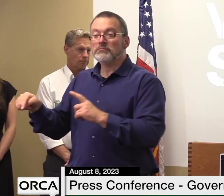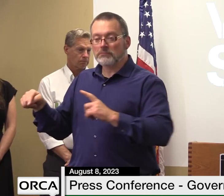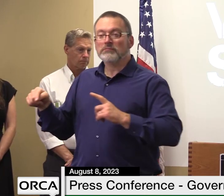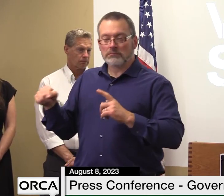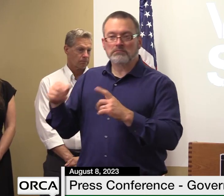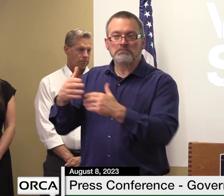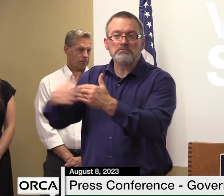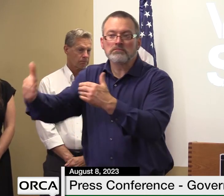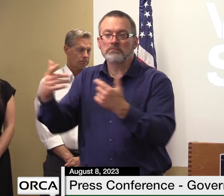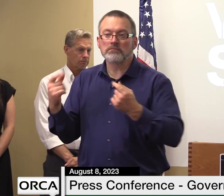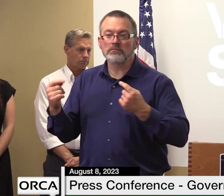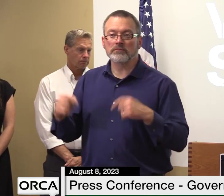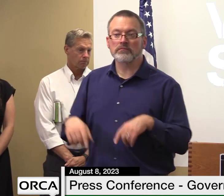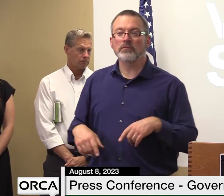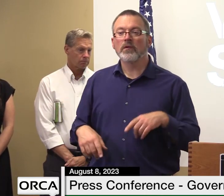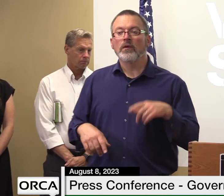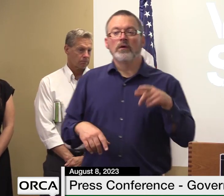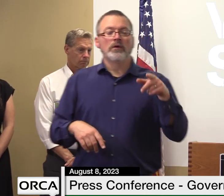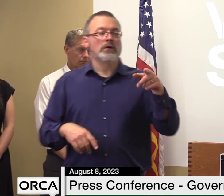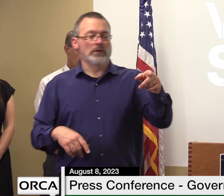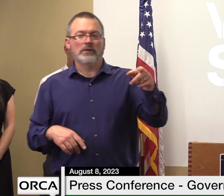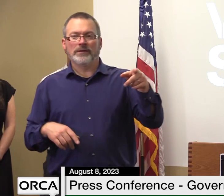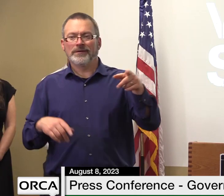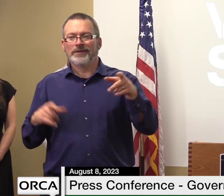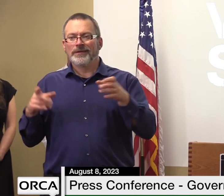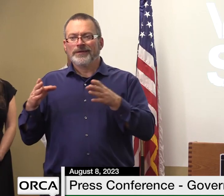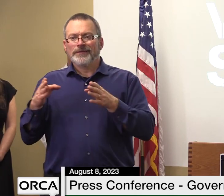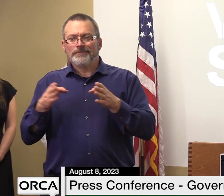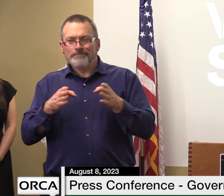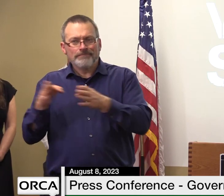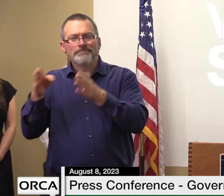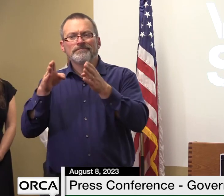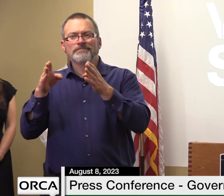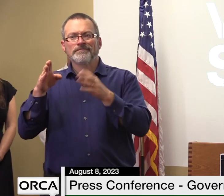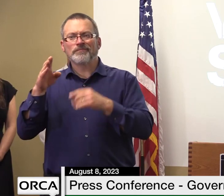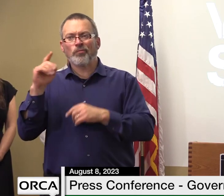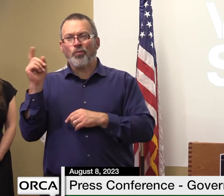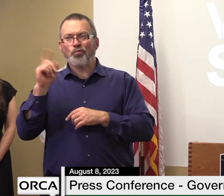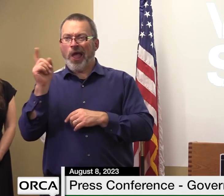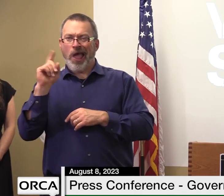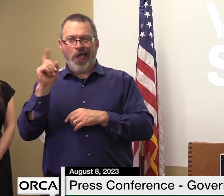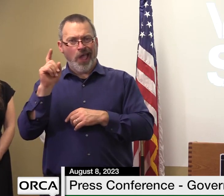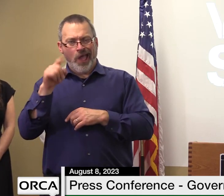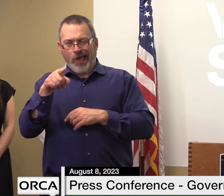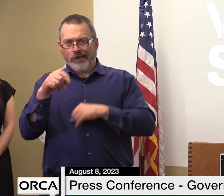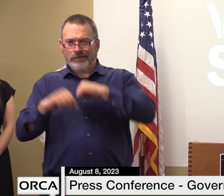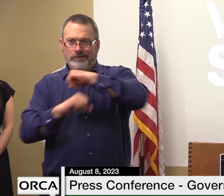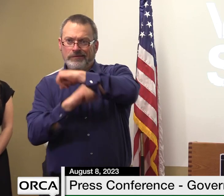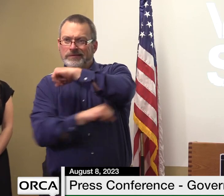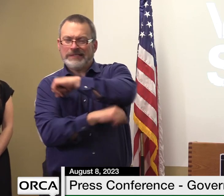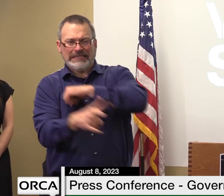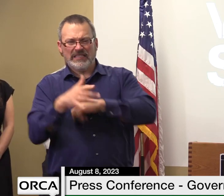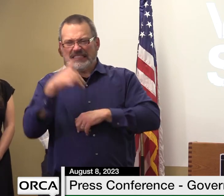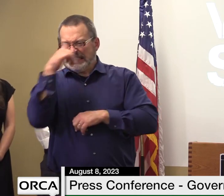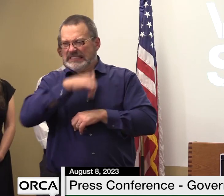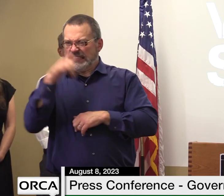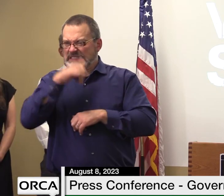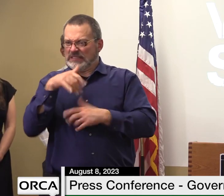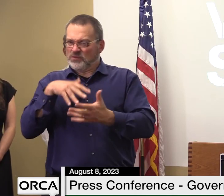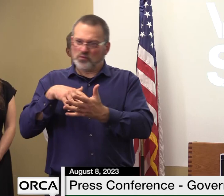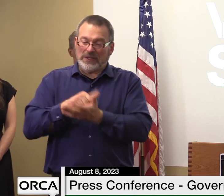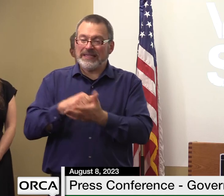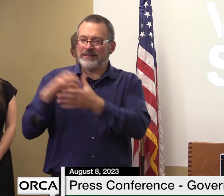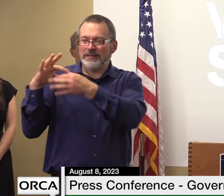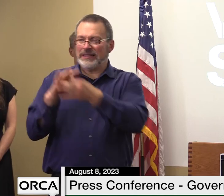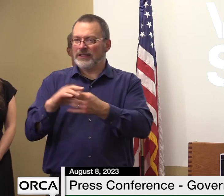infrastructure like that is particularly vulnerable to flooding isn't it with the way that trail sort of hues to the riverbank